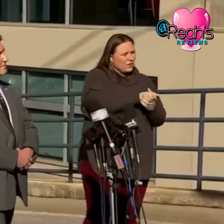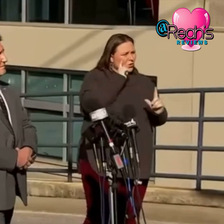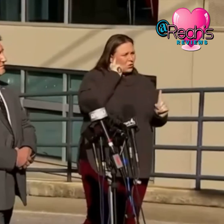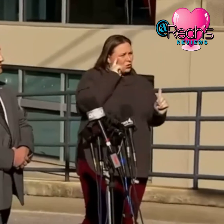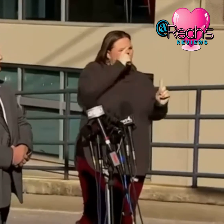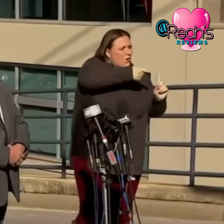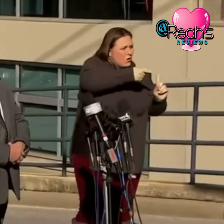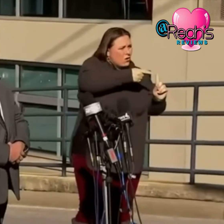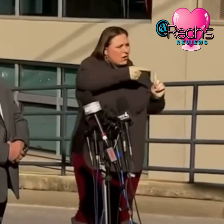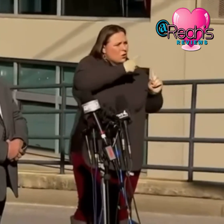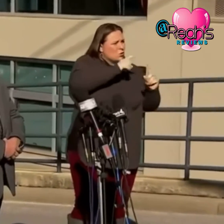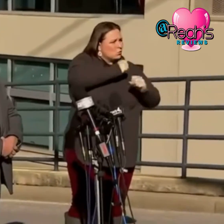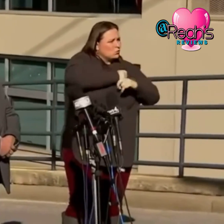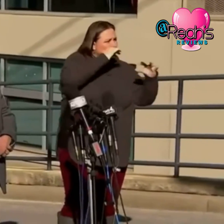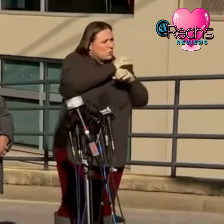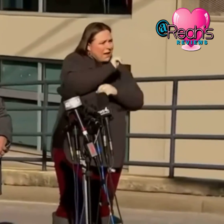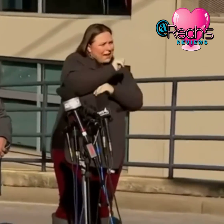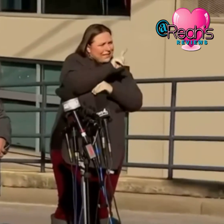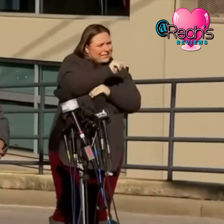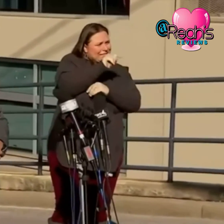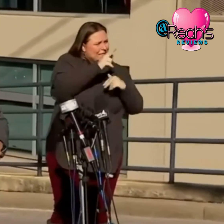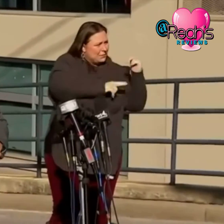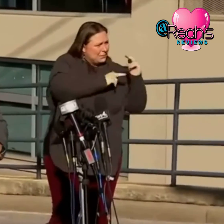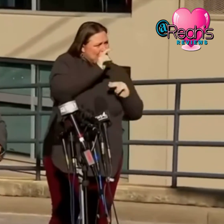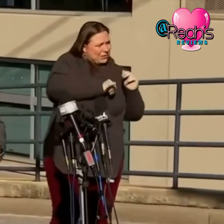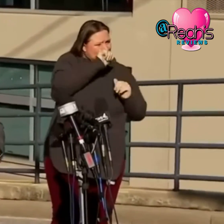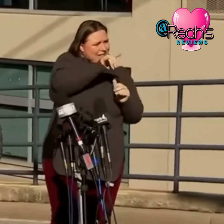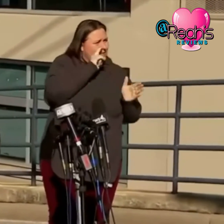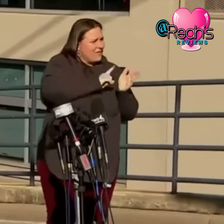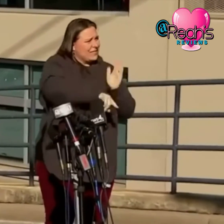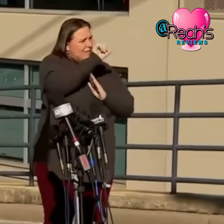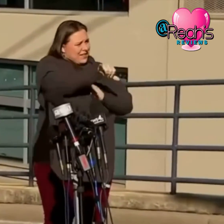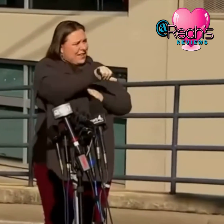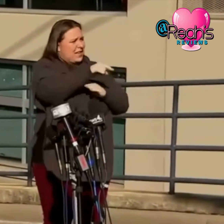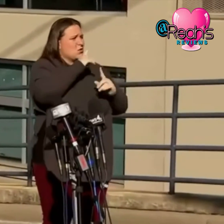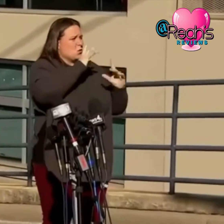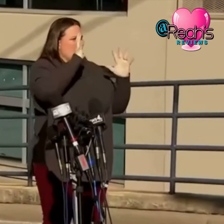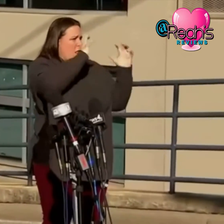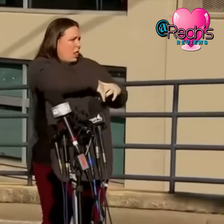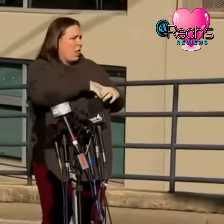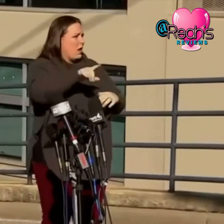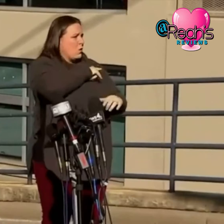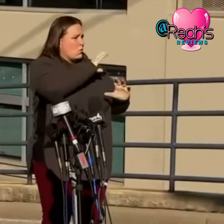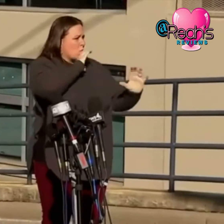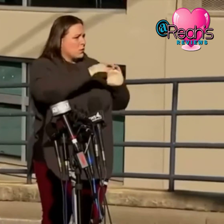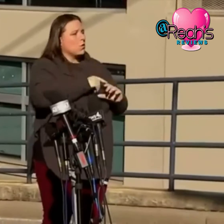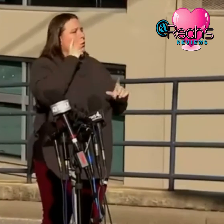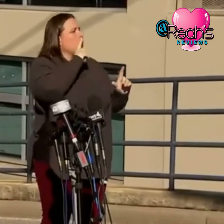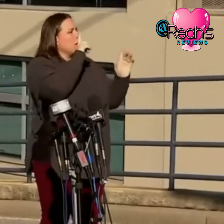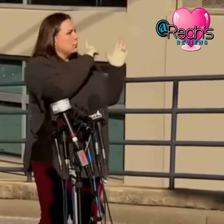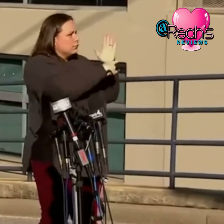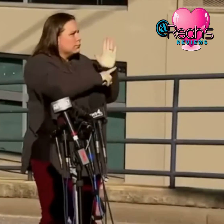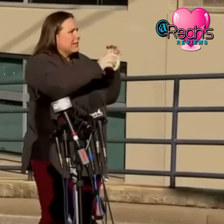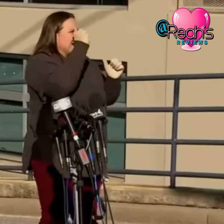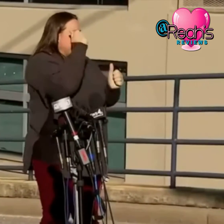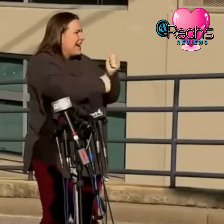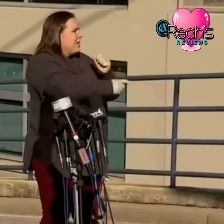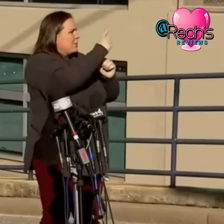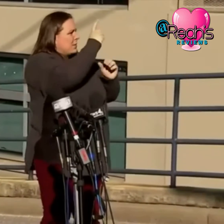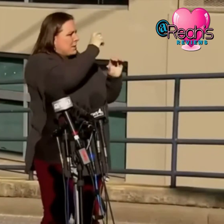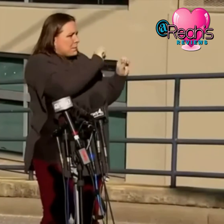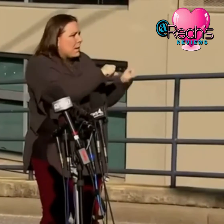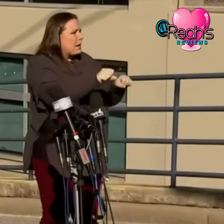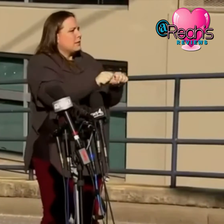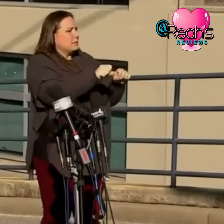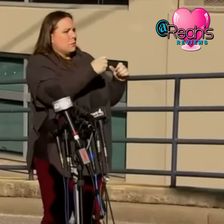18 building is that something you're investigating whether or not we're looking at every possible motive